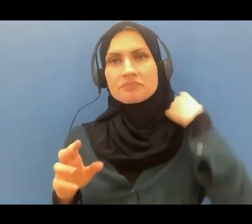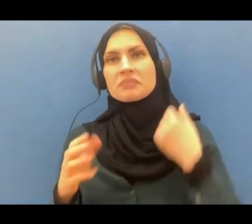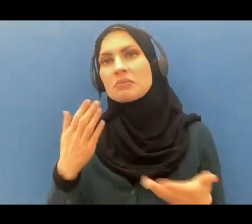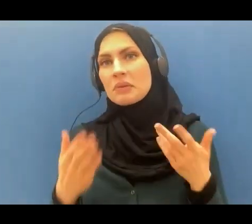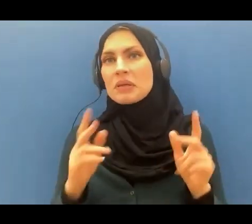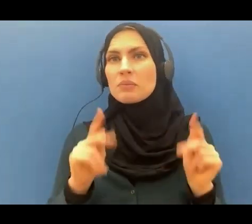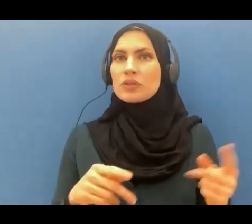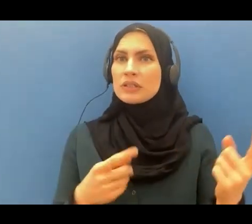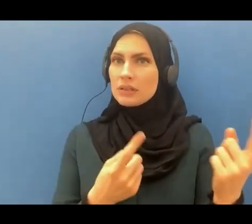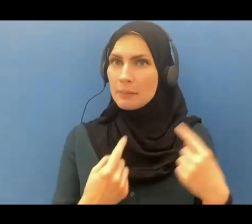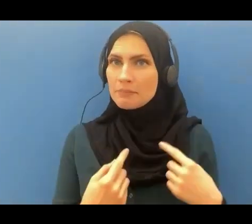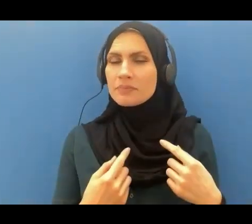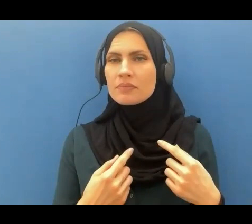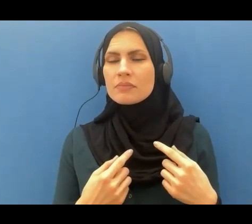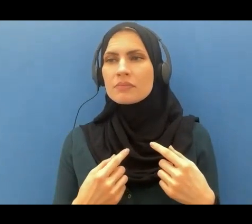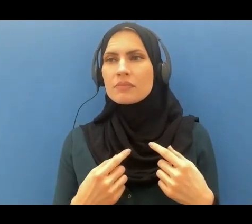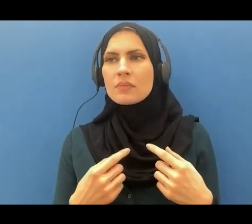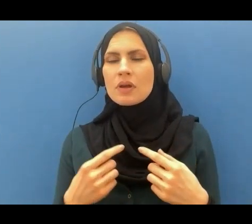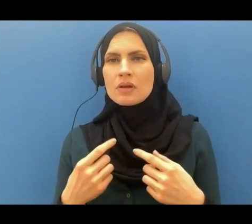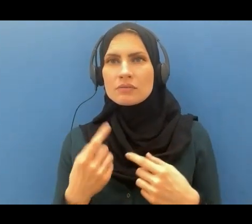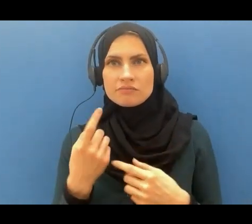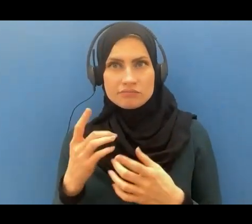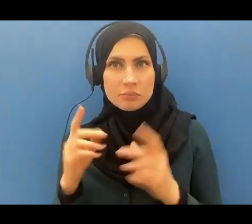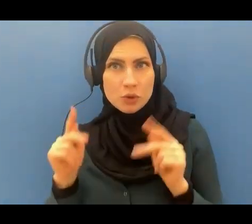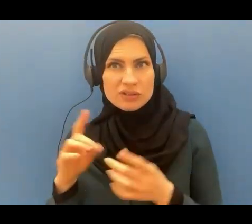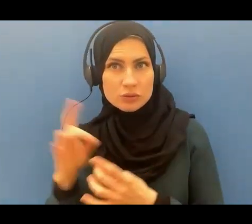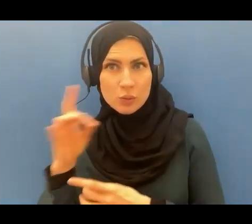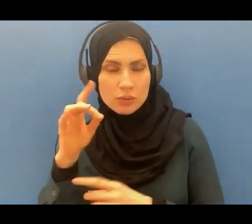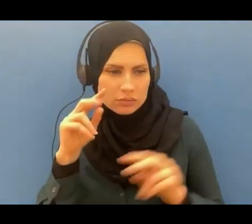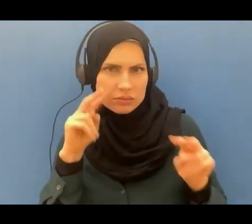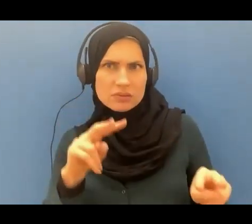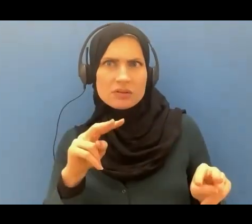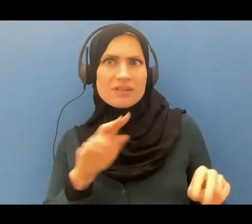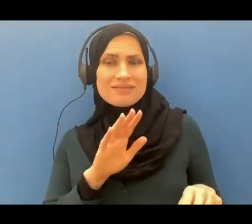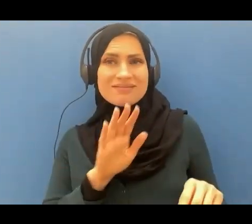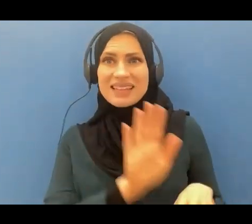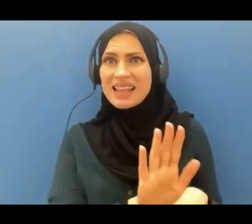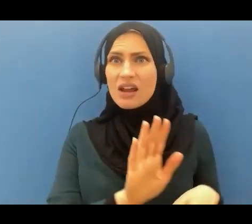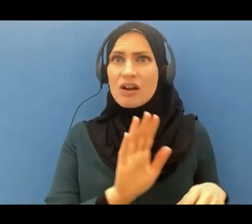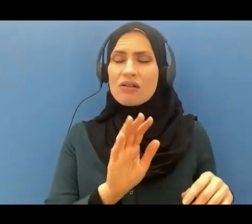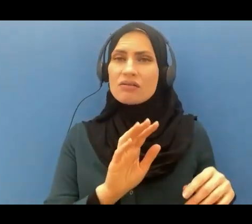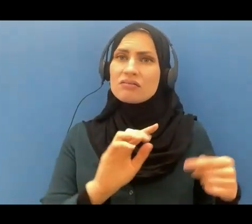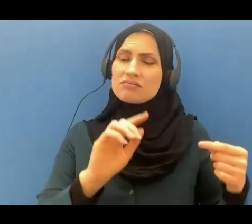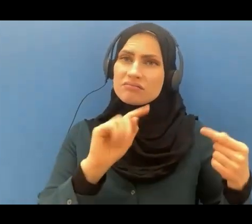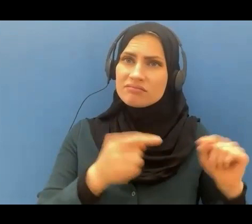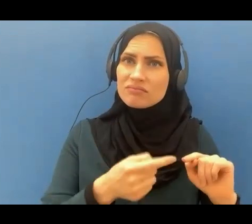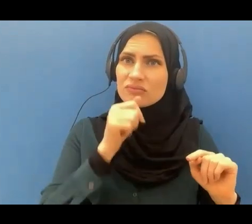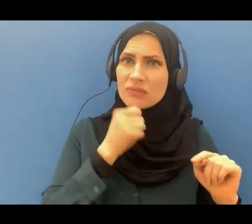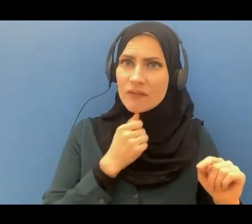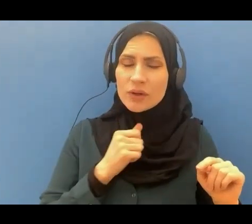soul would see the torment and say I wish I had a chance to